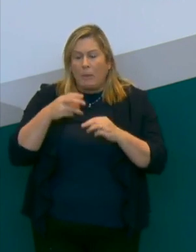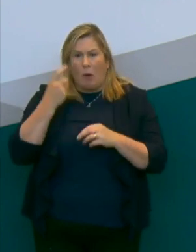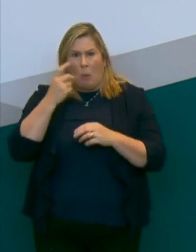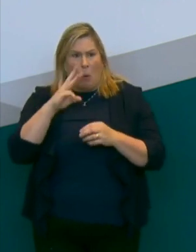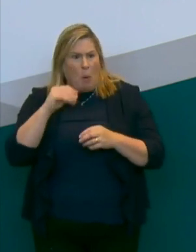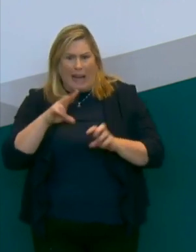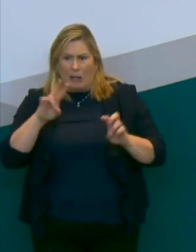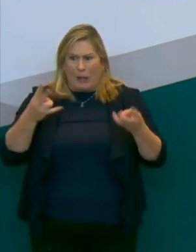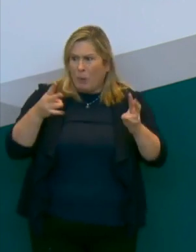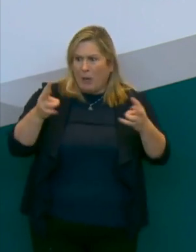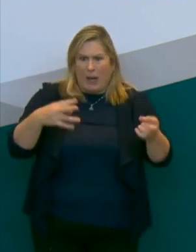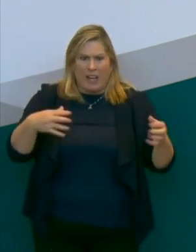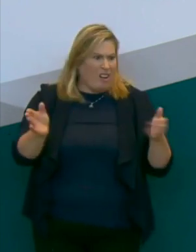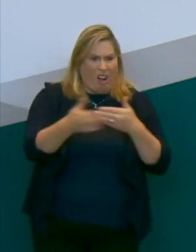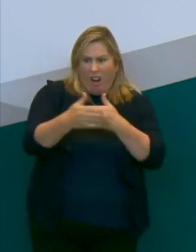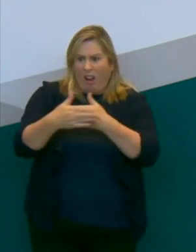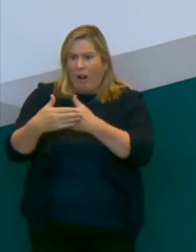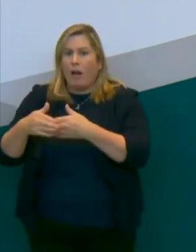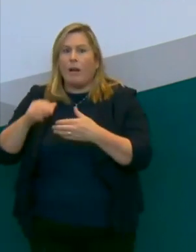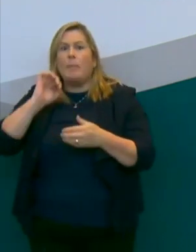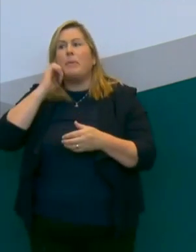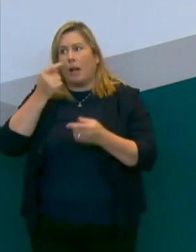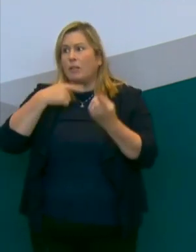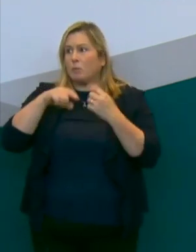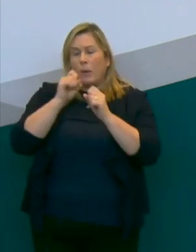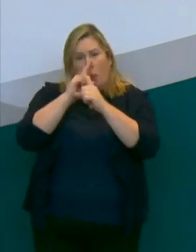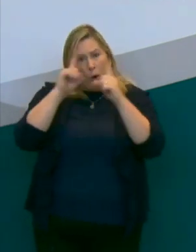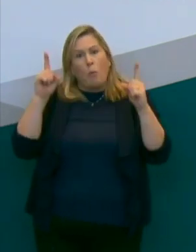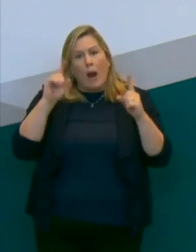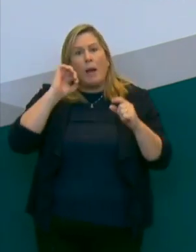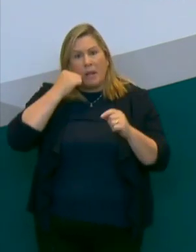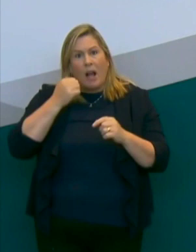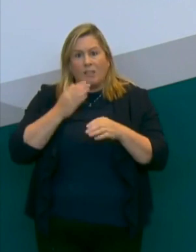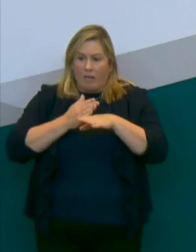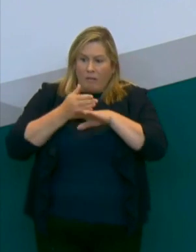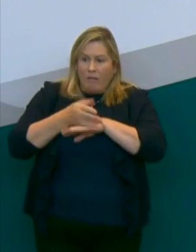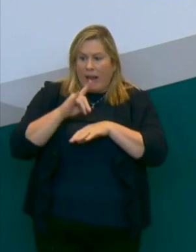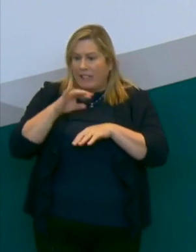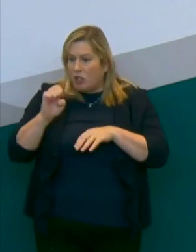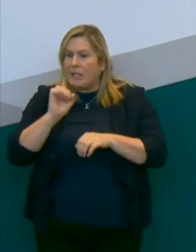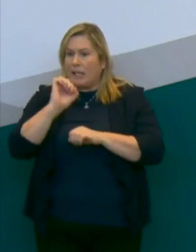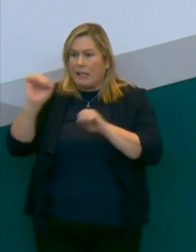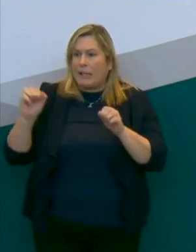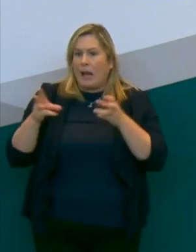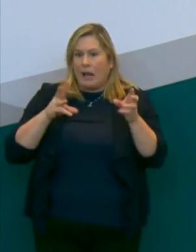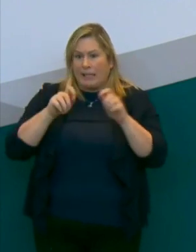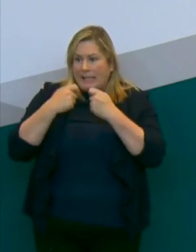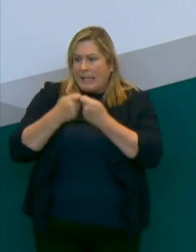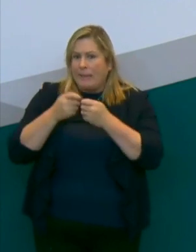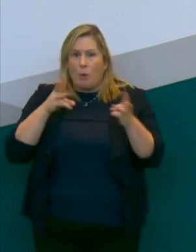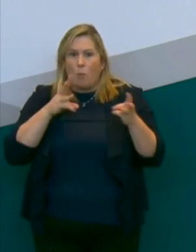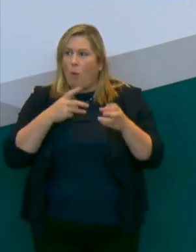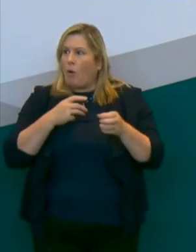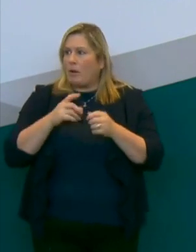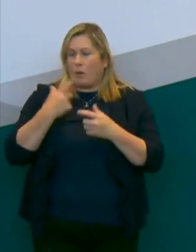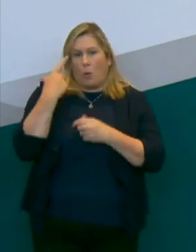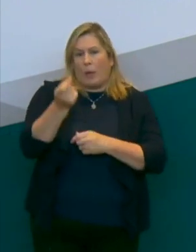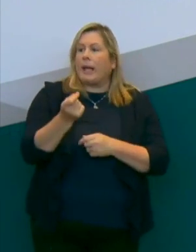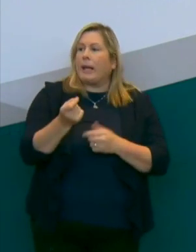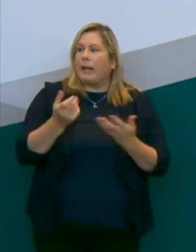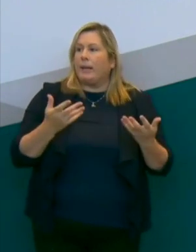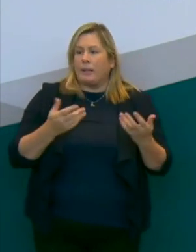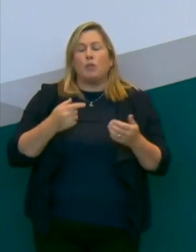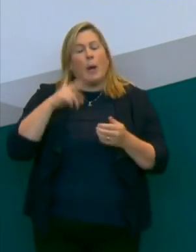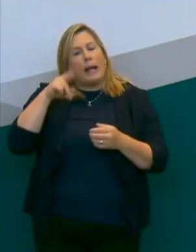so quickly. We were able to do that because we were aware of the picture as it was evolving quickly so we could move quickly. So I can